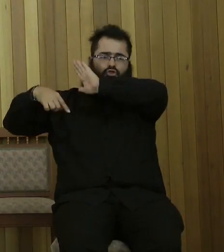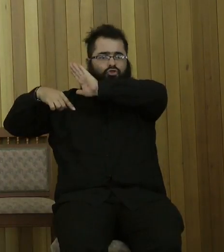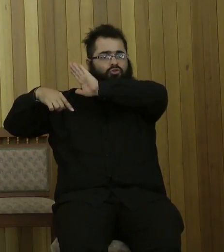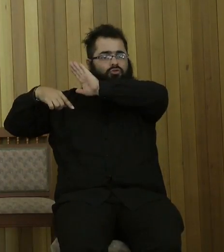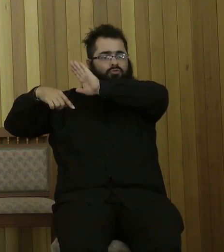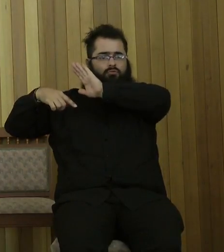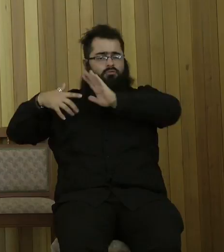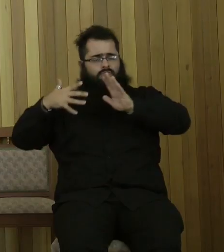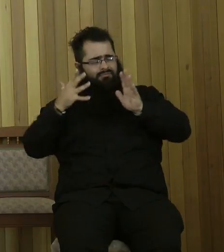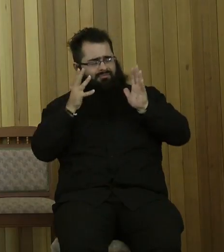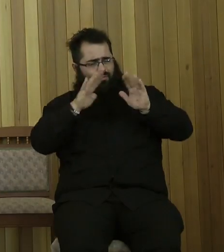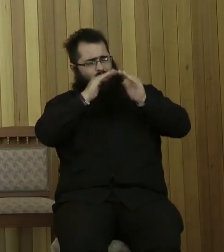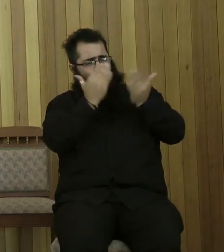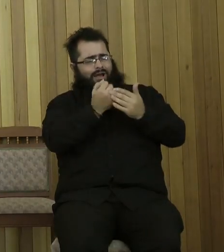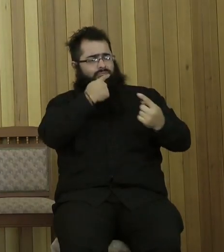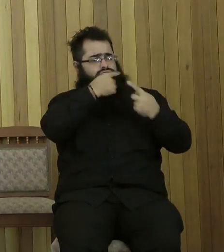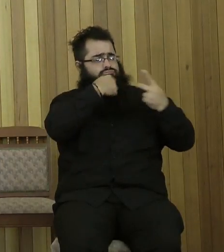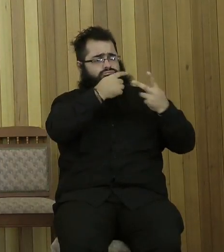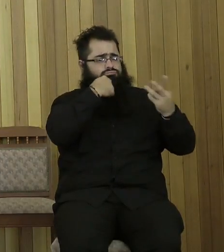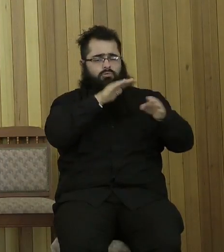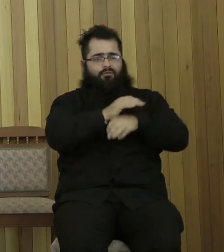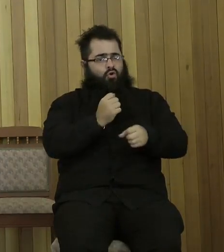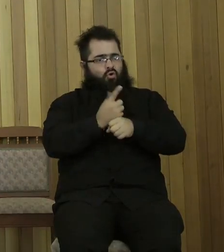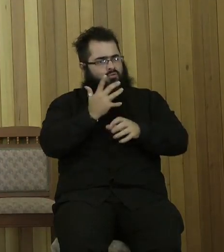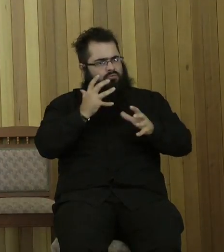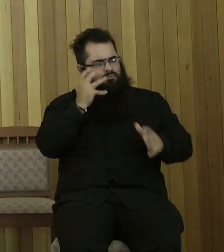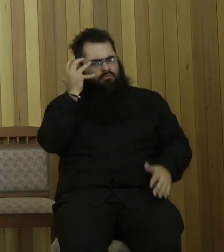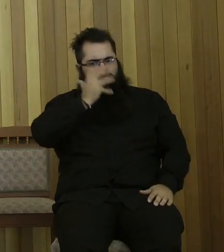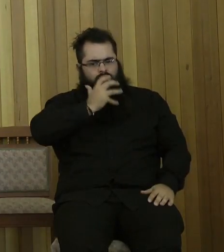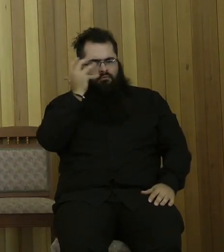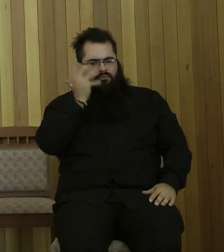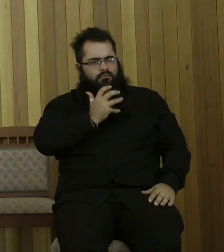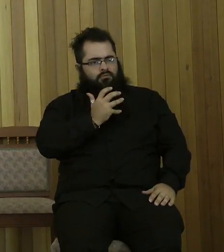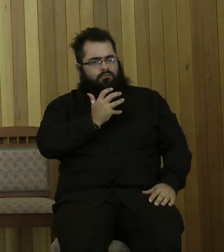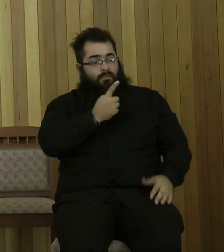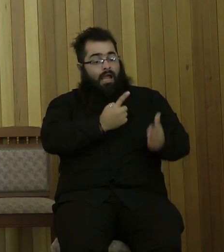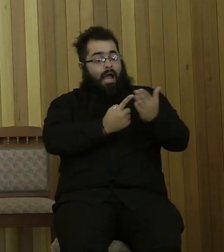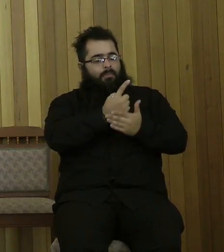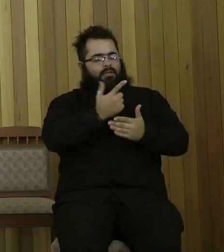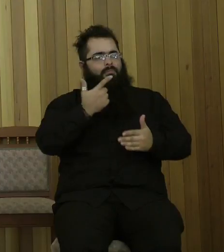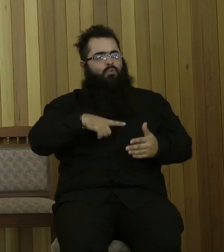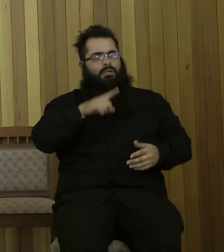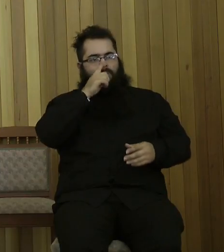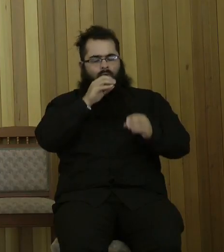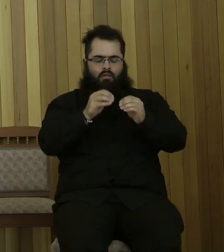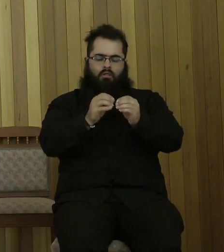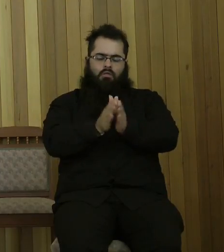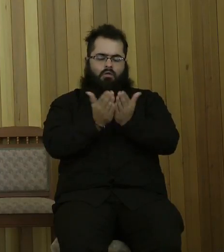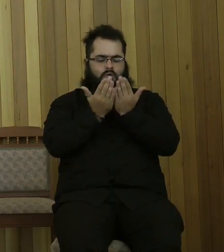there. And this all becomes possible because of the misinterpretation of a few Old Testament